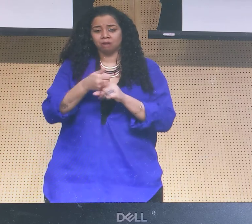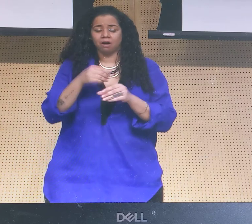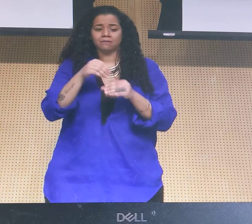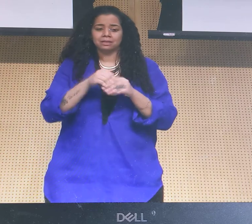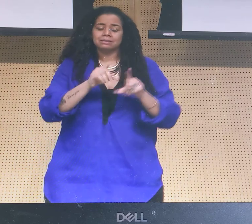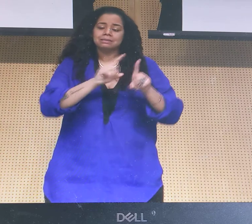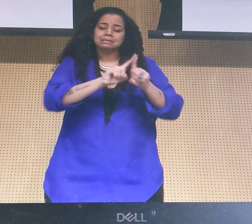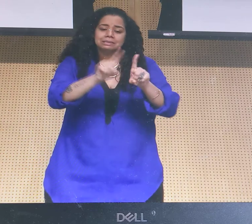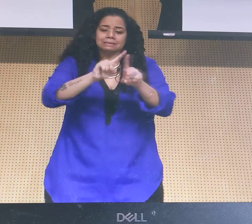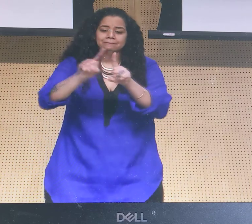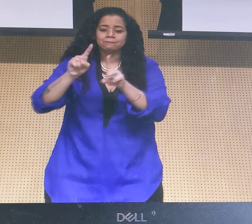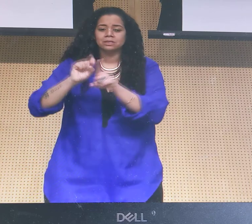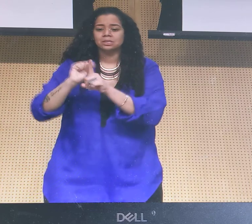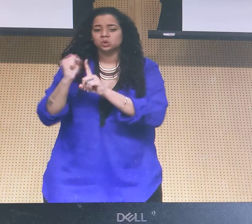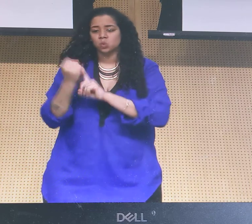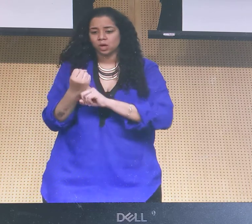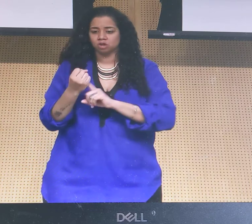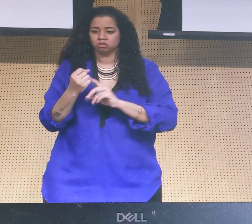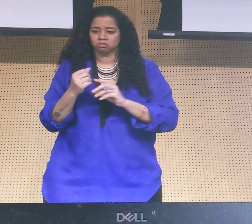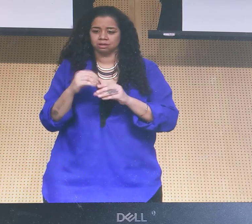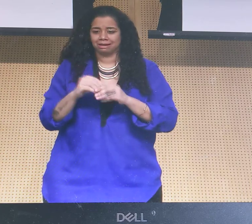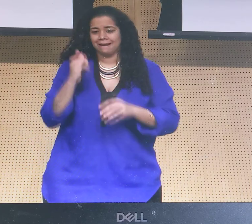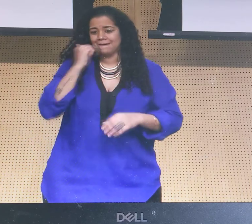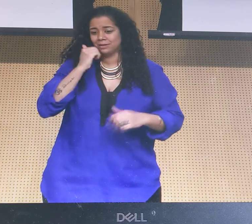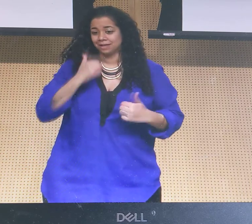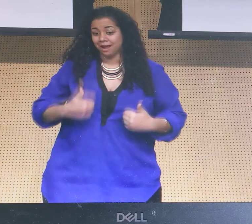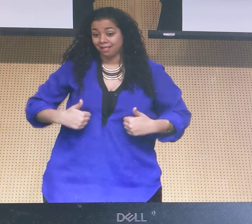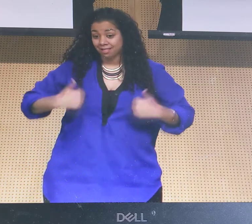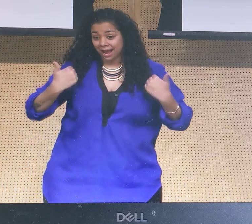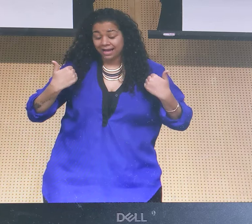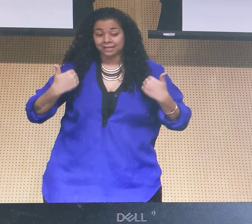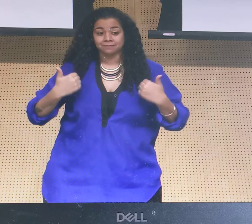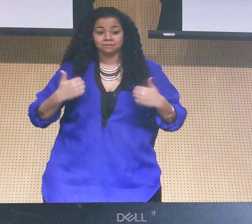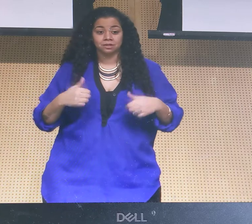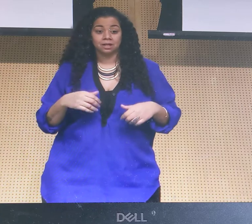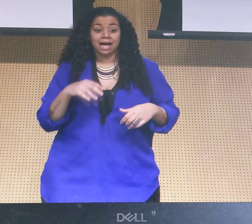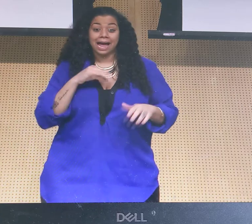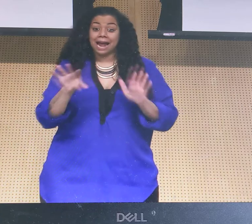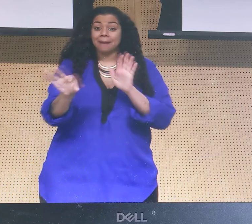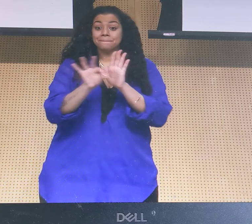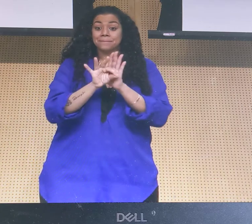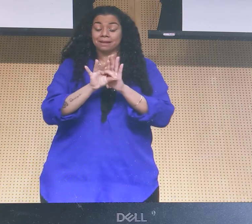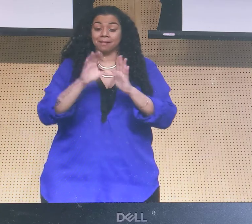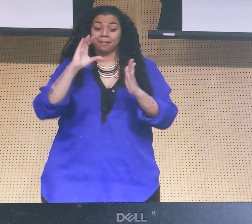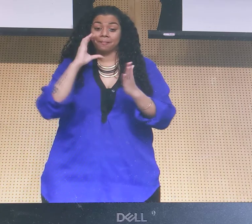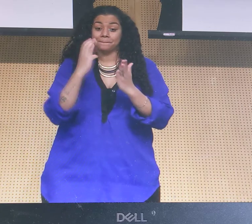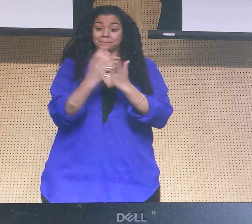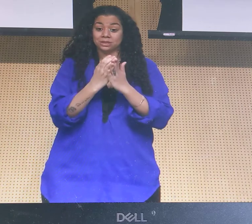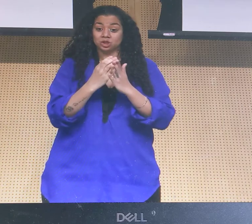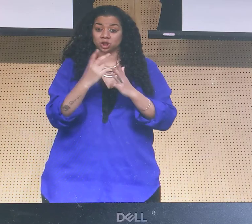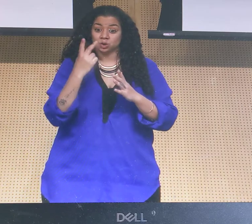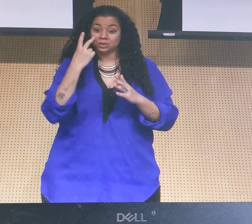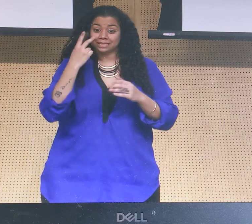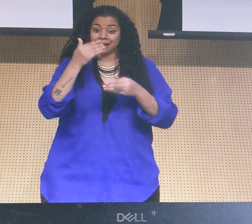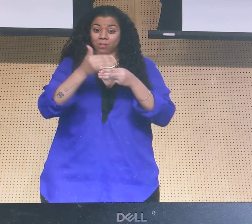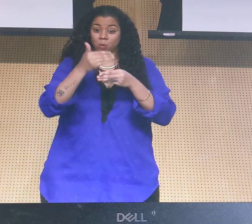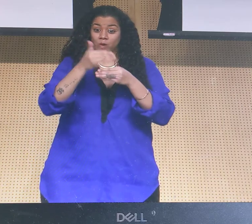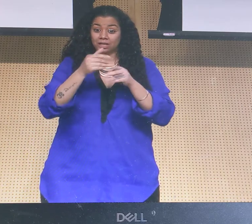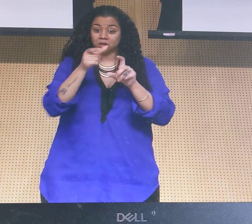are, how you show yourself in different situations in everyday life. And I picked the picture that you